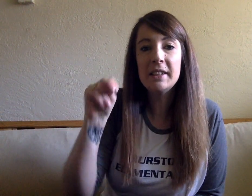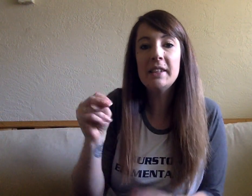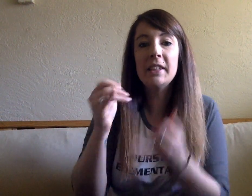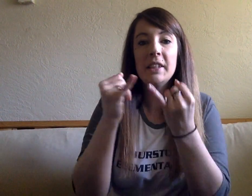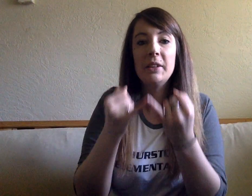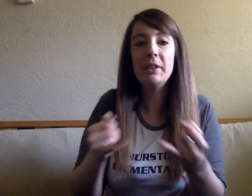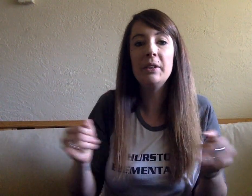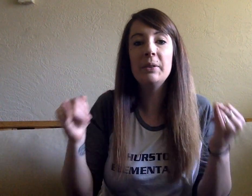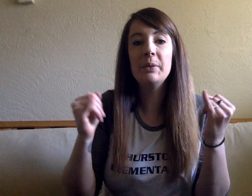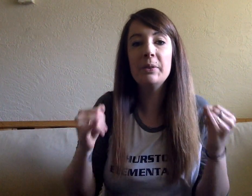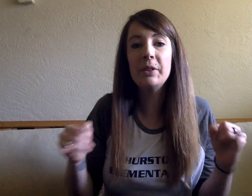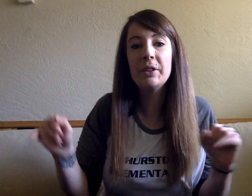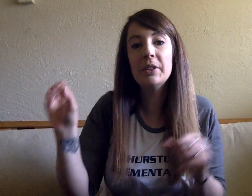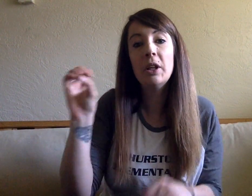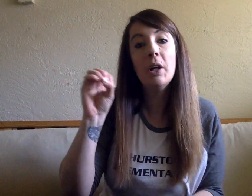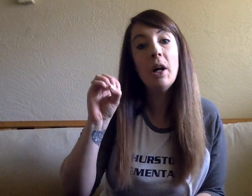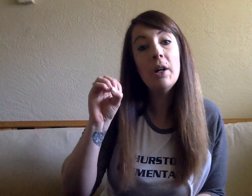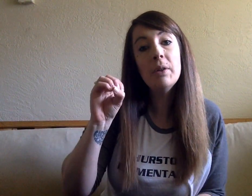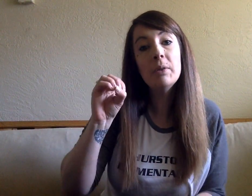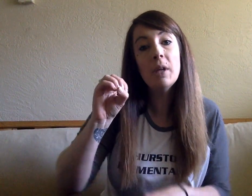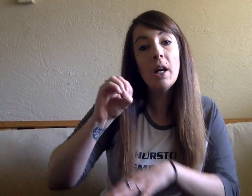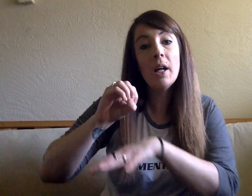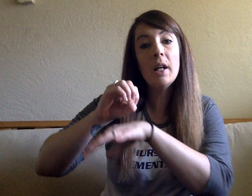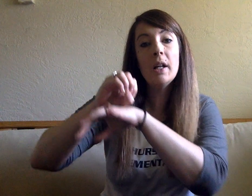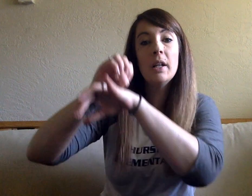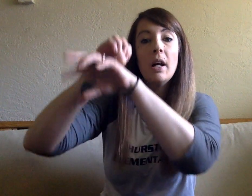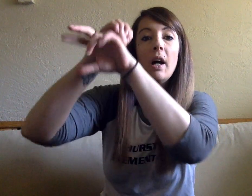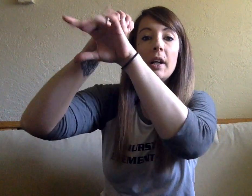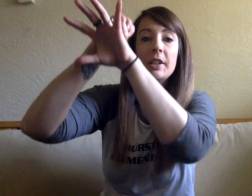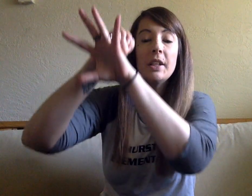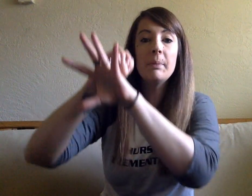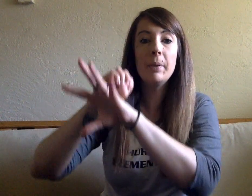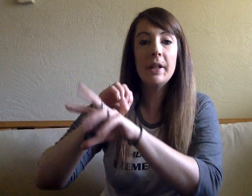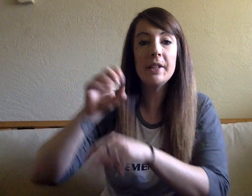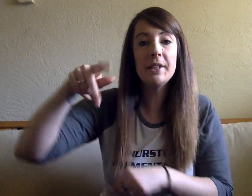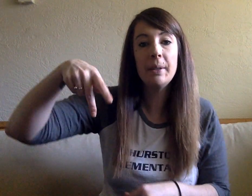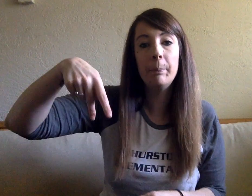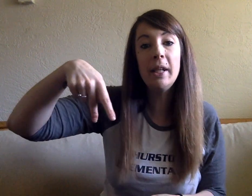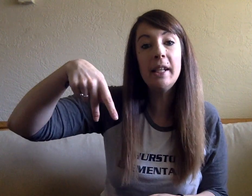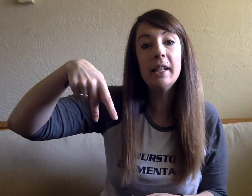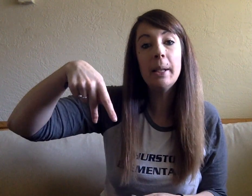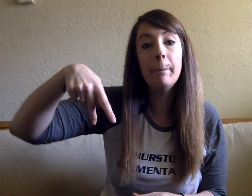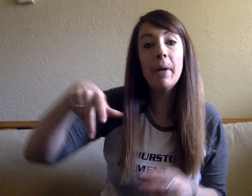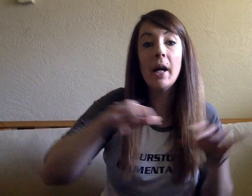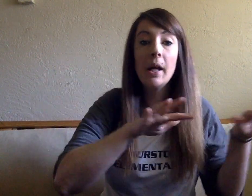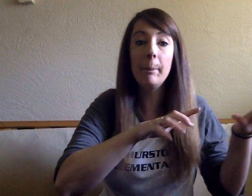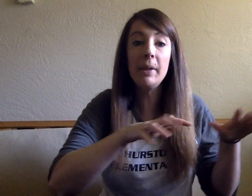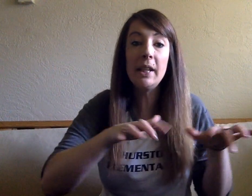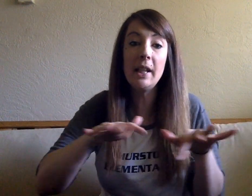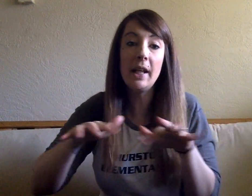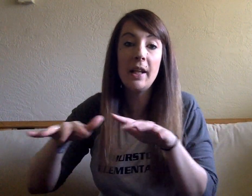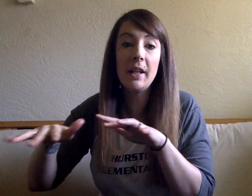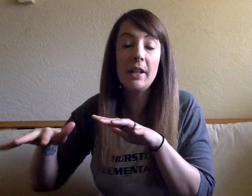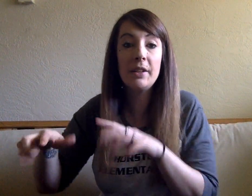N. Noodle. O. A. Octopus. P. P. P. Piano.